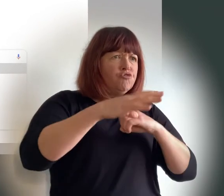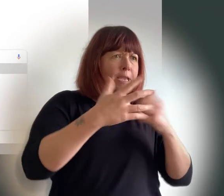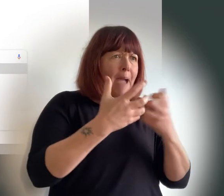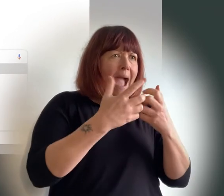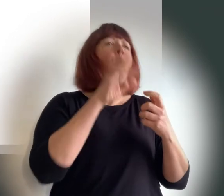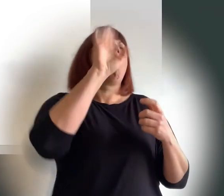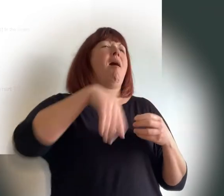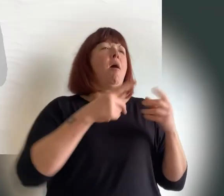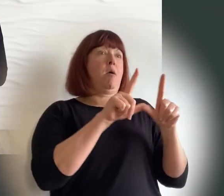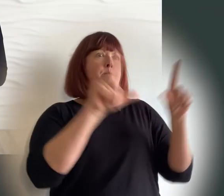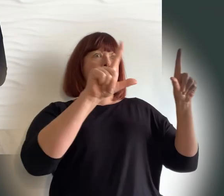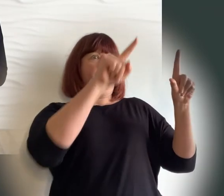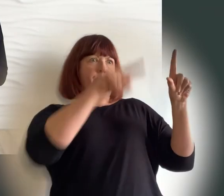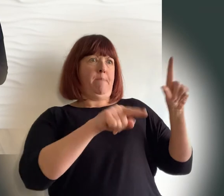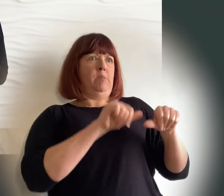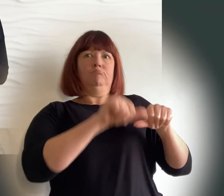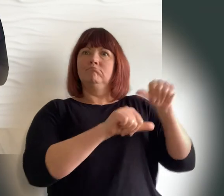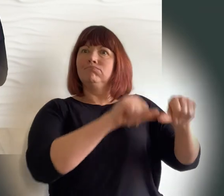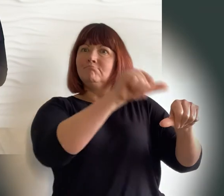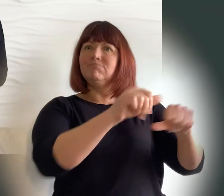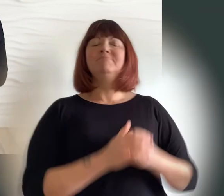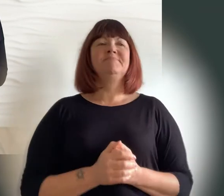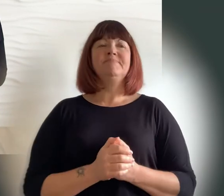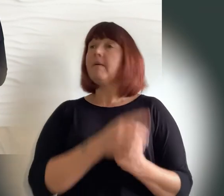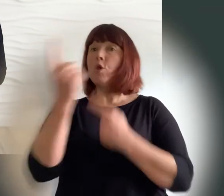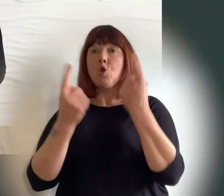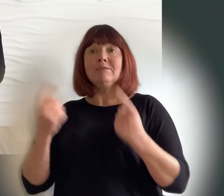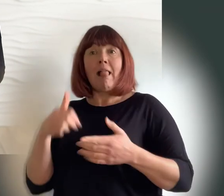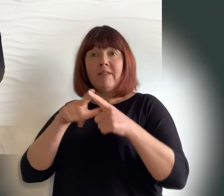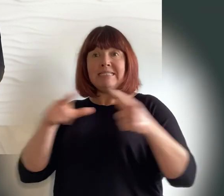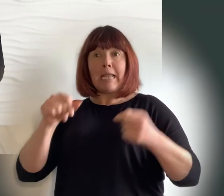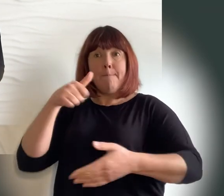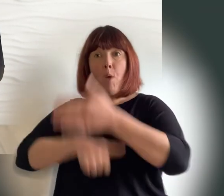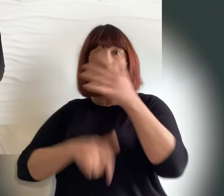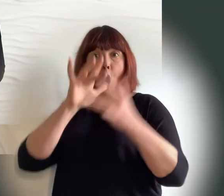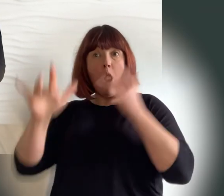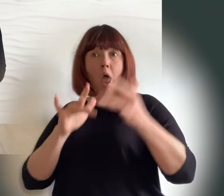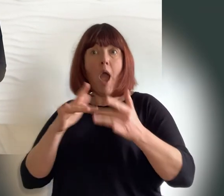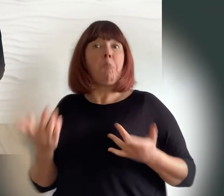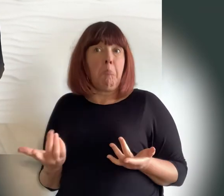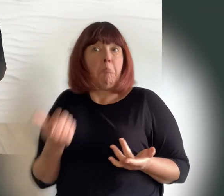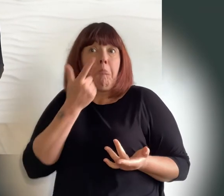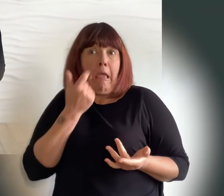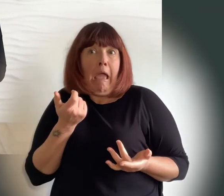if you can book a ticket online for a show the chances are you'll be able to watch a live stream show without too much difficulty